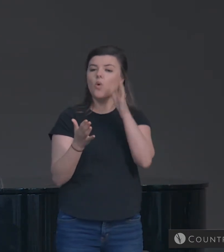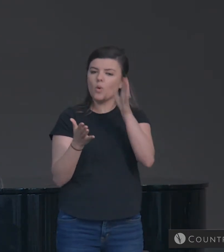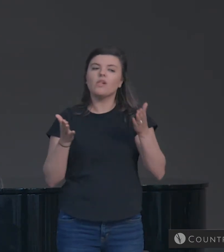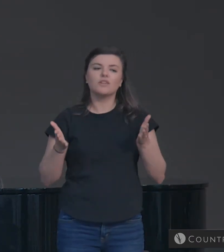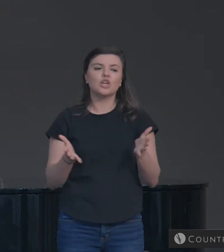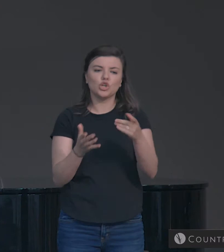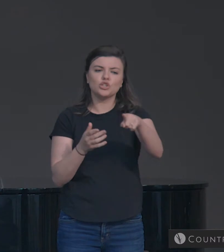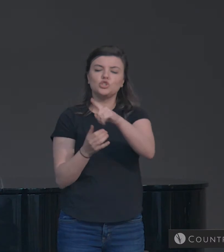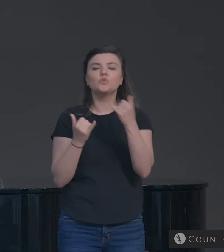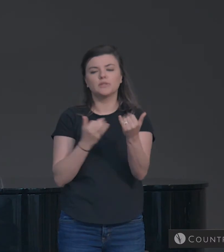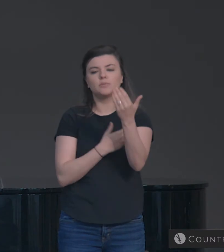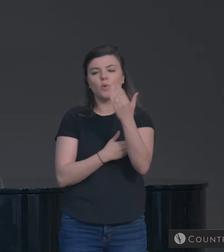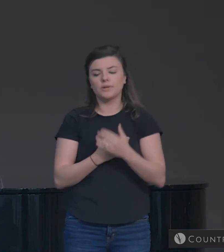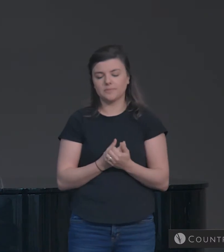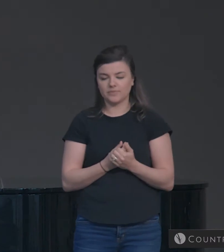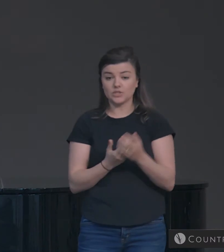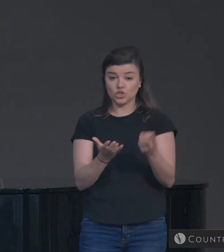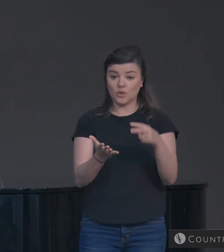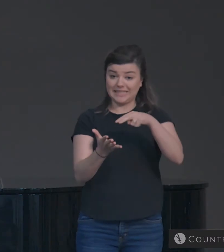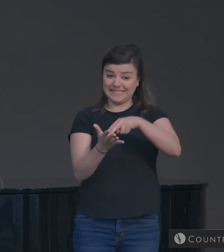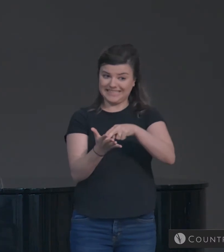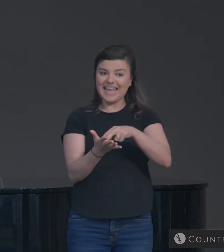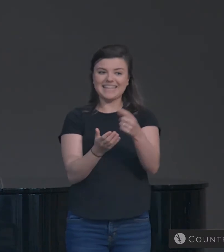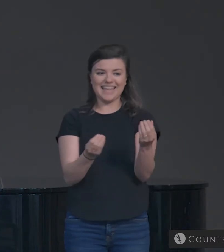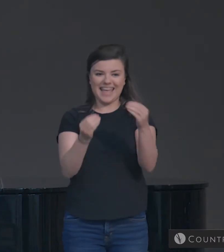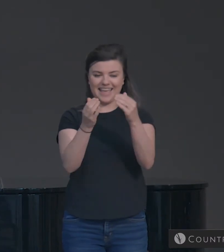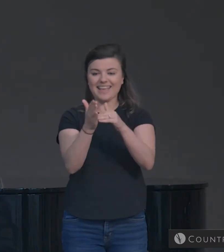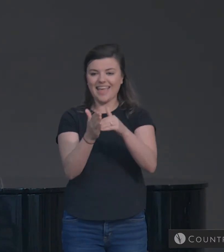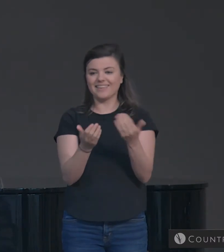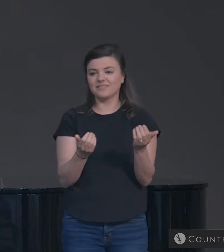encouraging for all of us. So let's stand one more time.